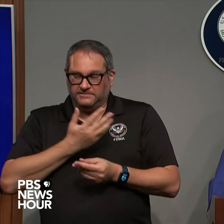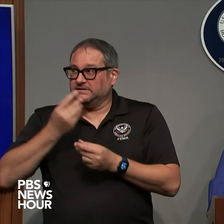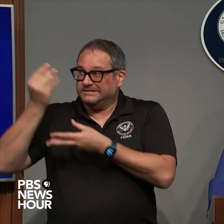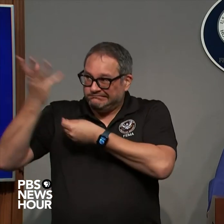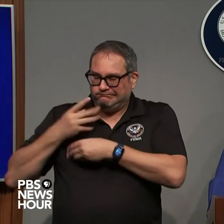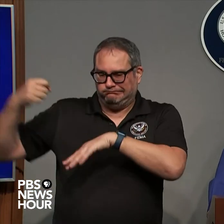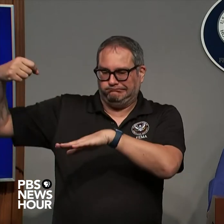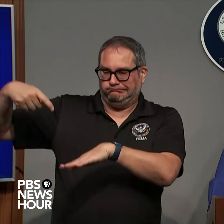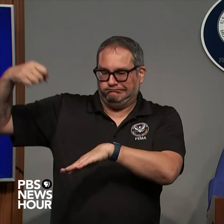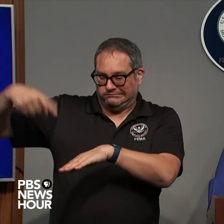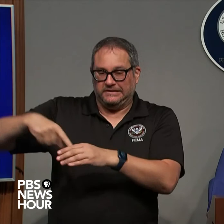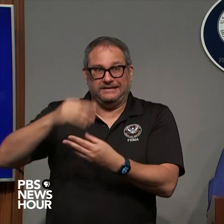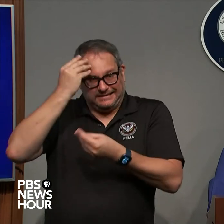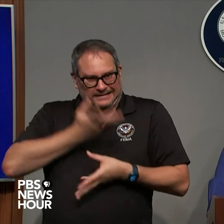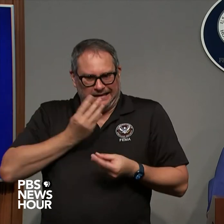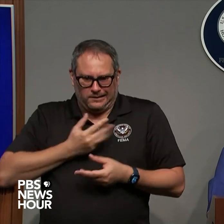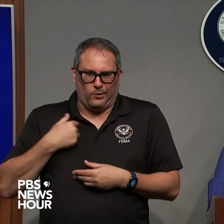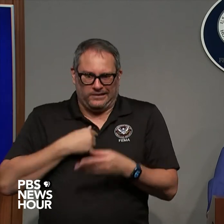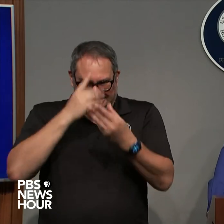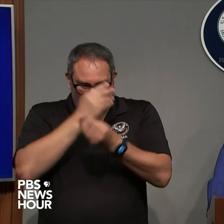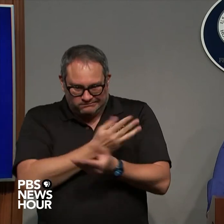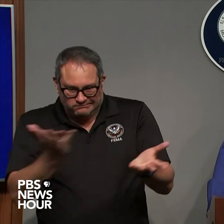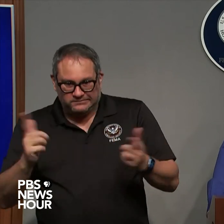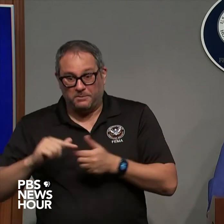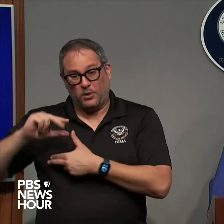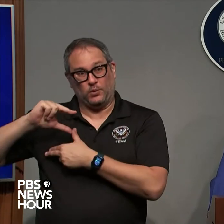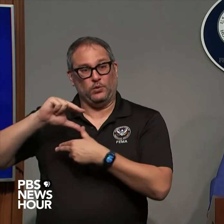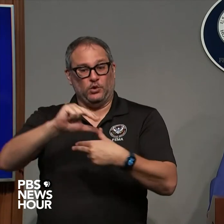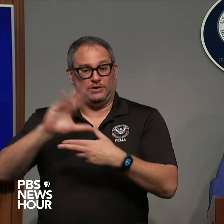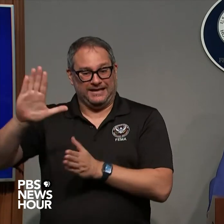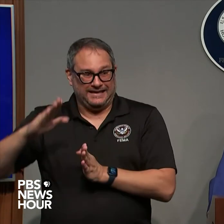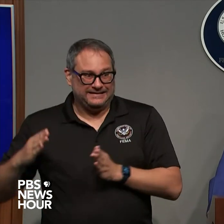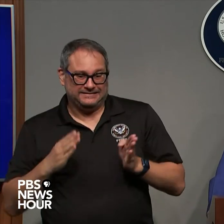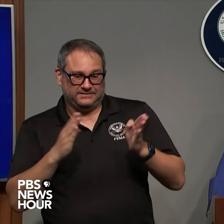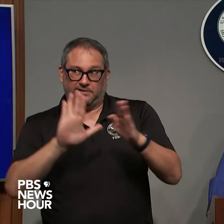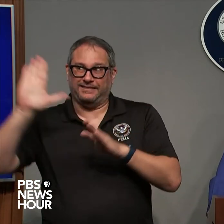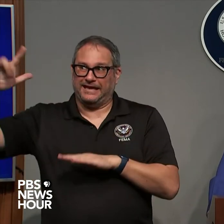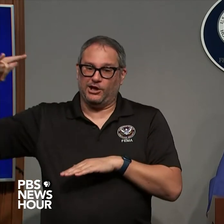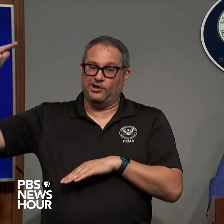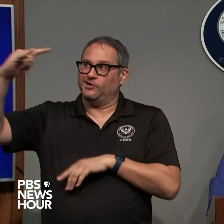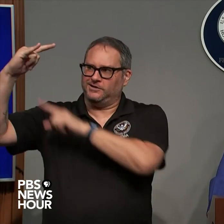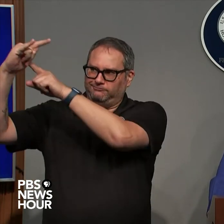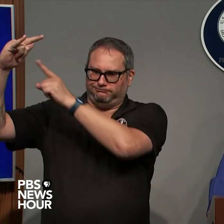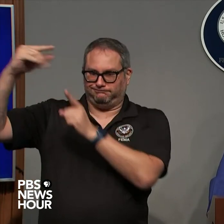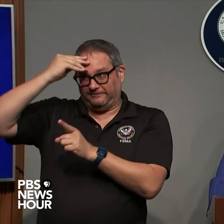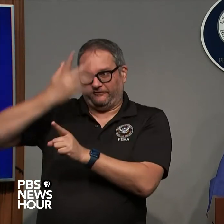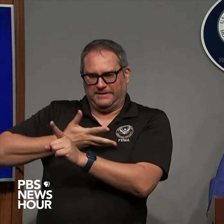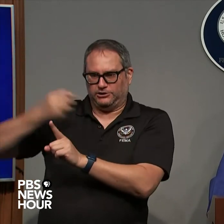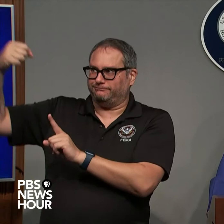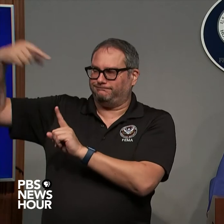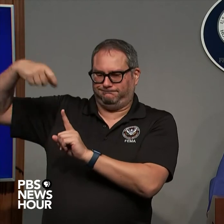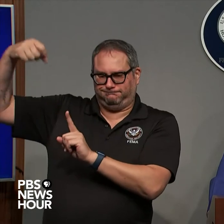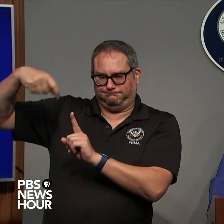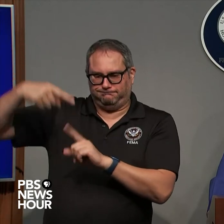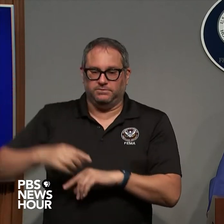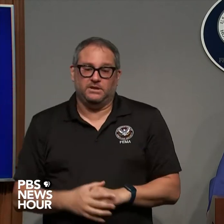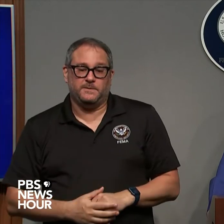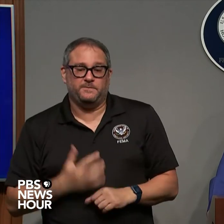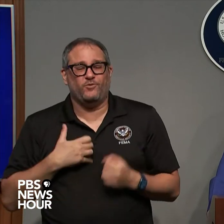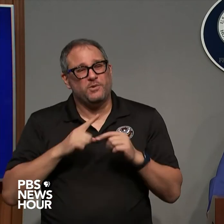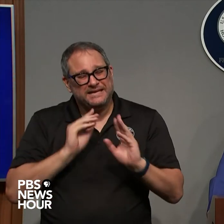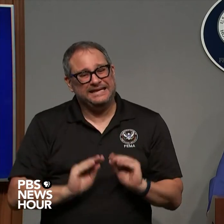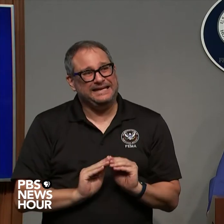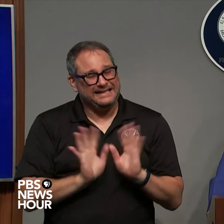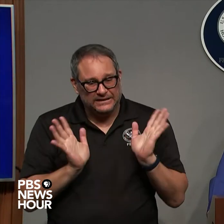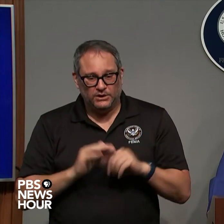has come from the data that we get from the the hurricane hunters and I would be remiss if I didn't say I I just want to say this real clear what heroes right